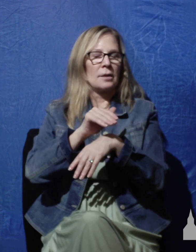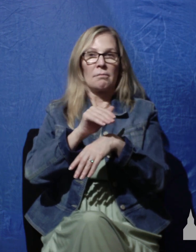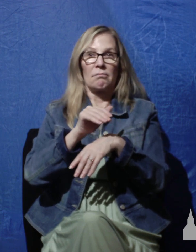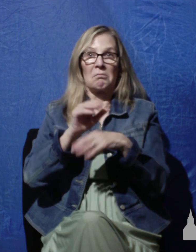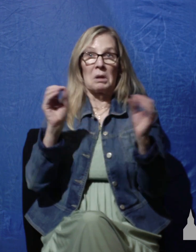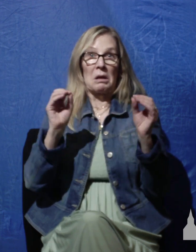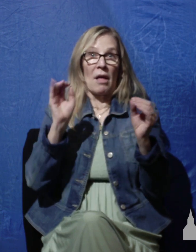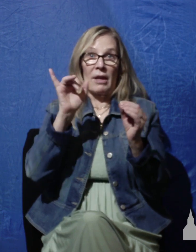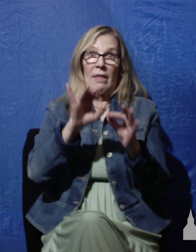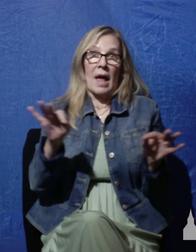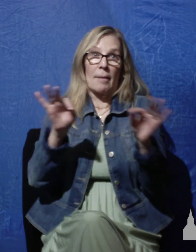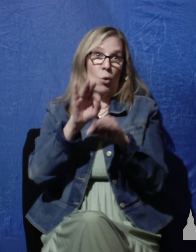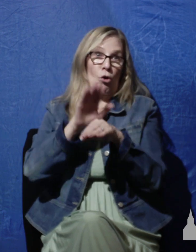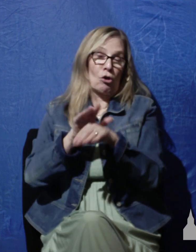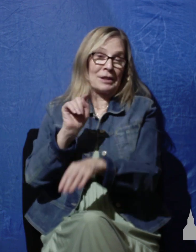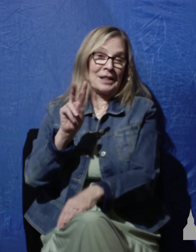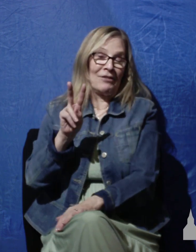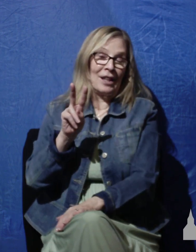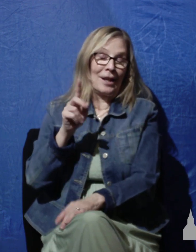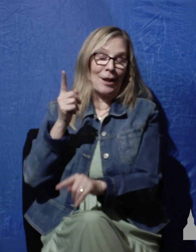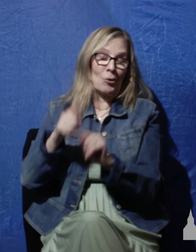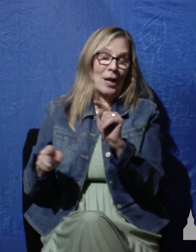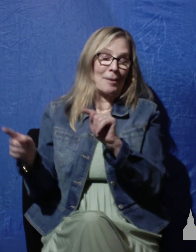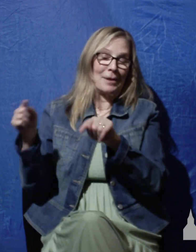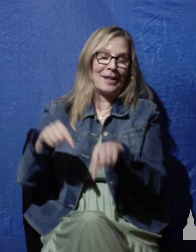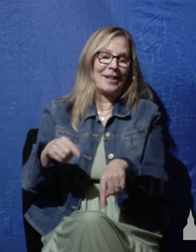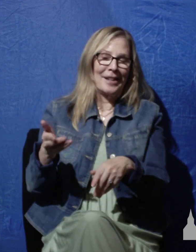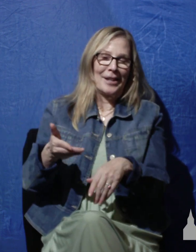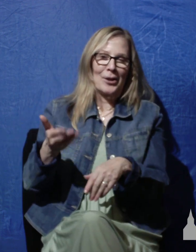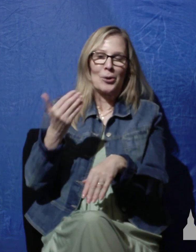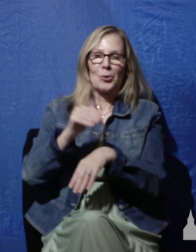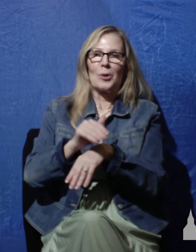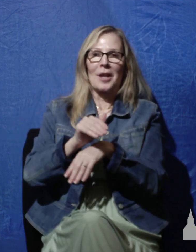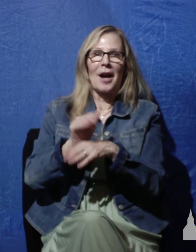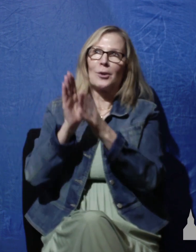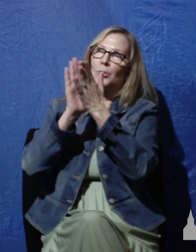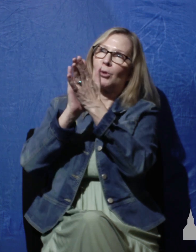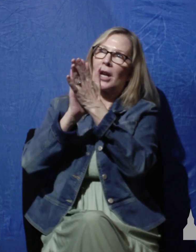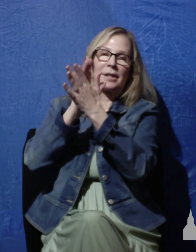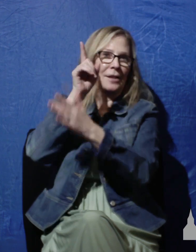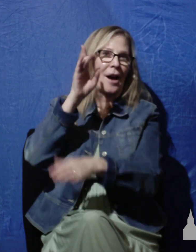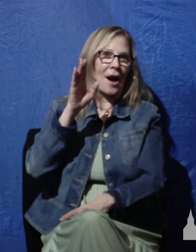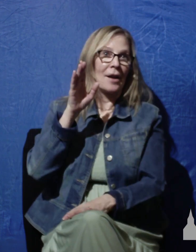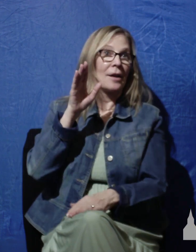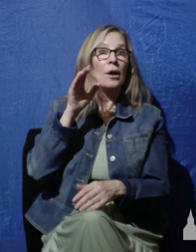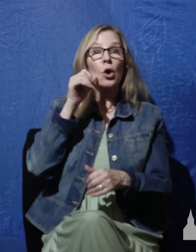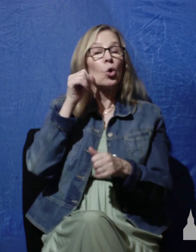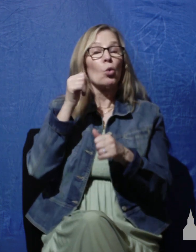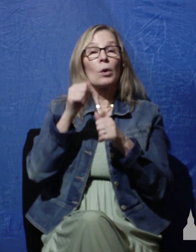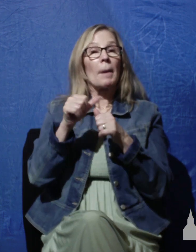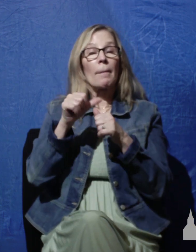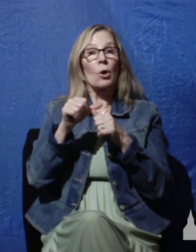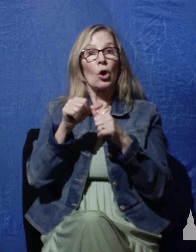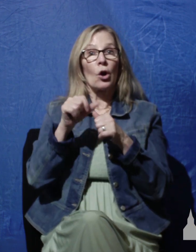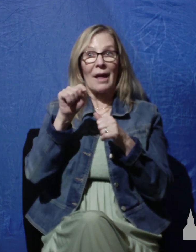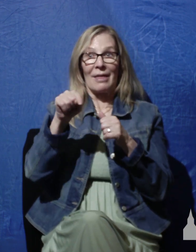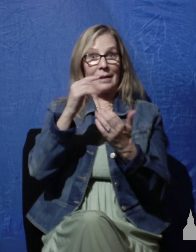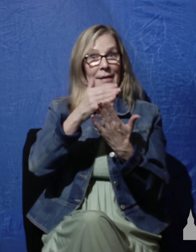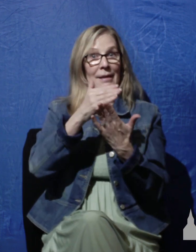nothing that important on TV that you can't be here tonight to praise God and remember at the head of this list of benefits